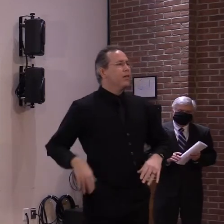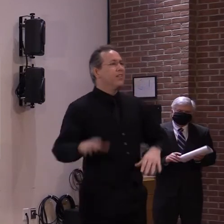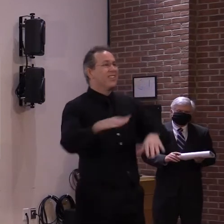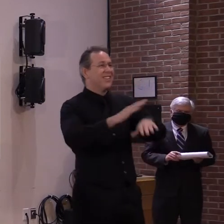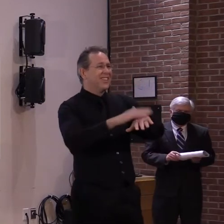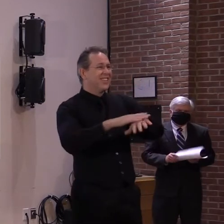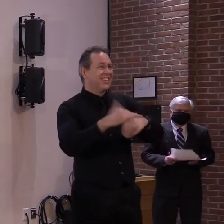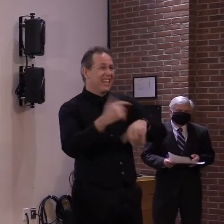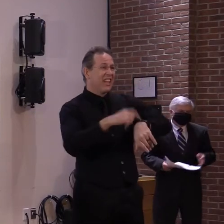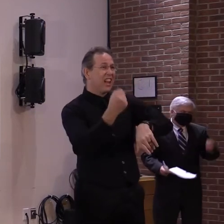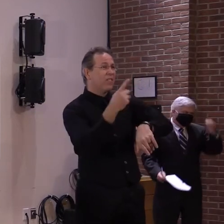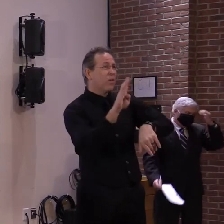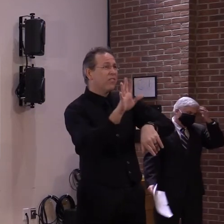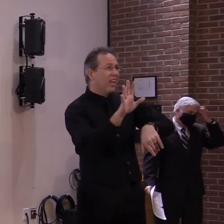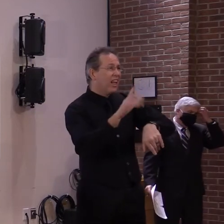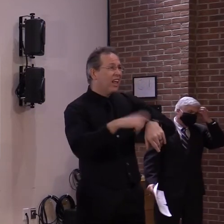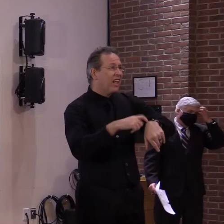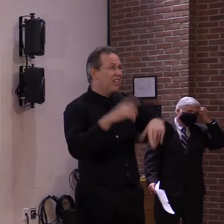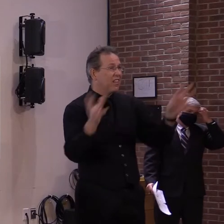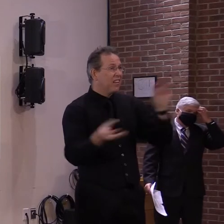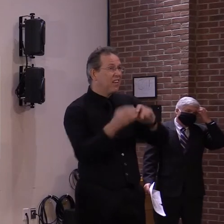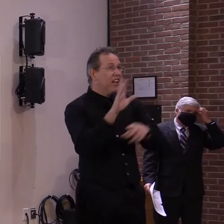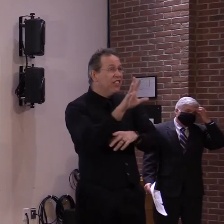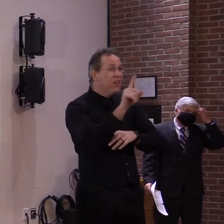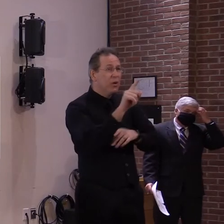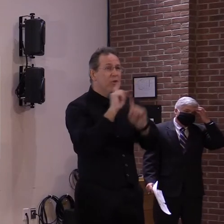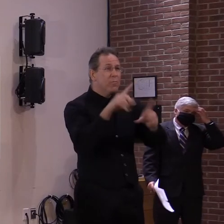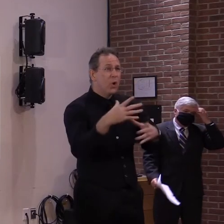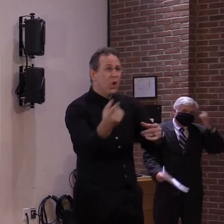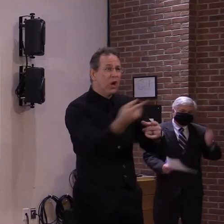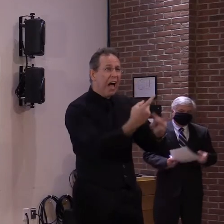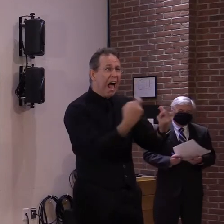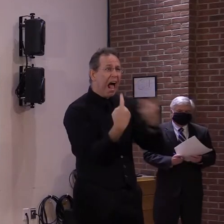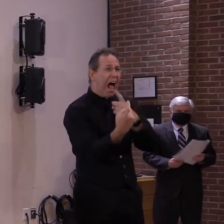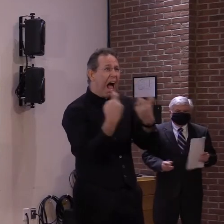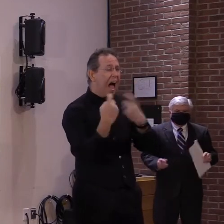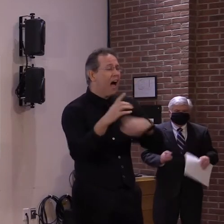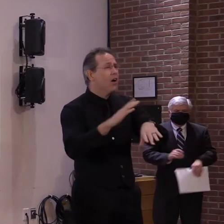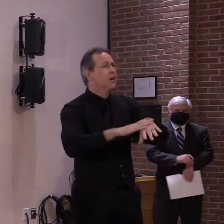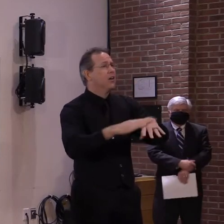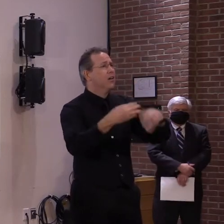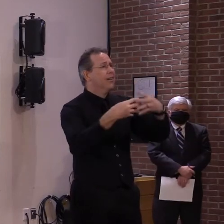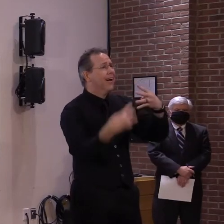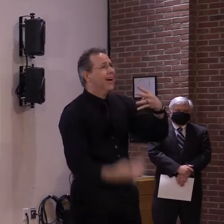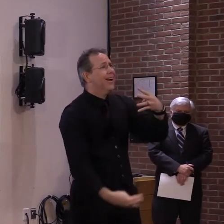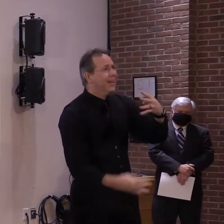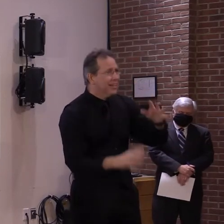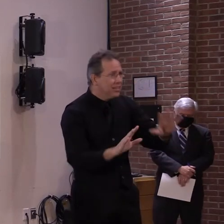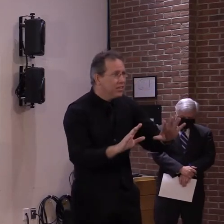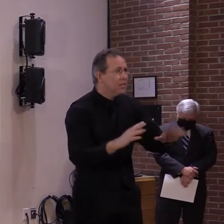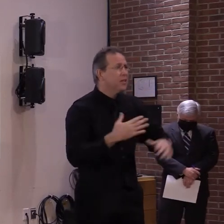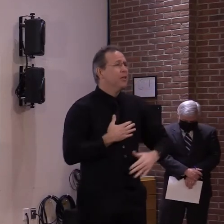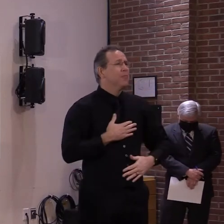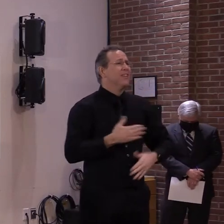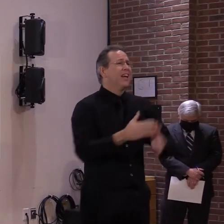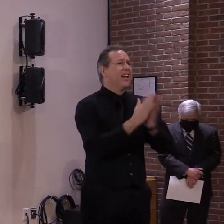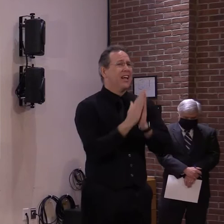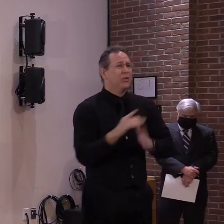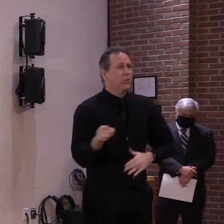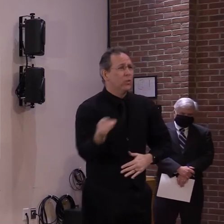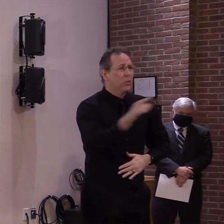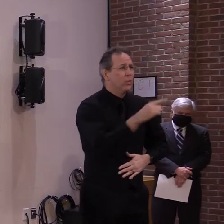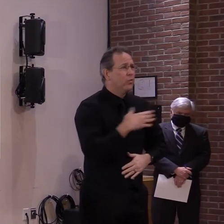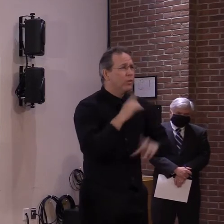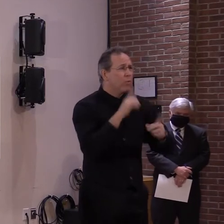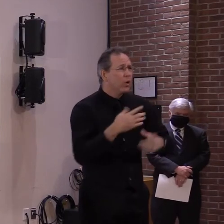a record of 31 reporters in the queue. So I'm asking folks to listen to each